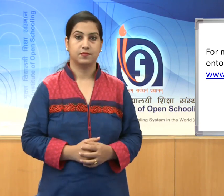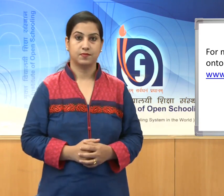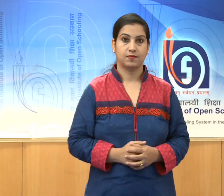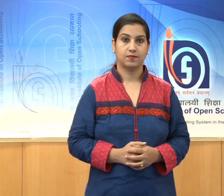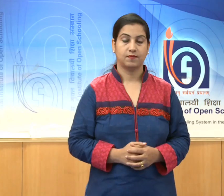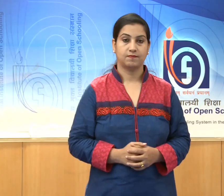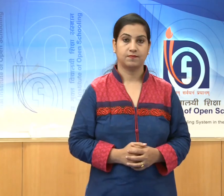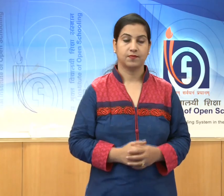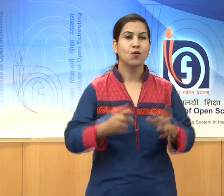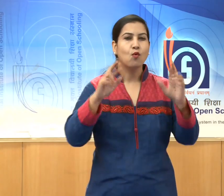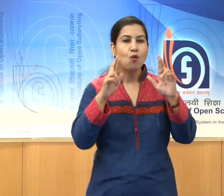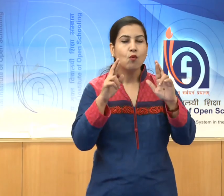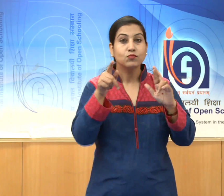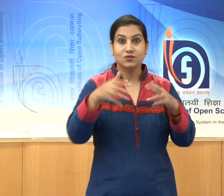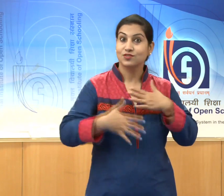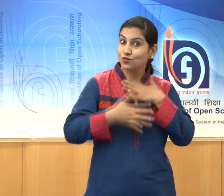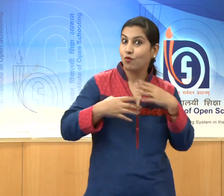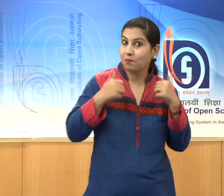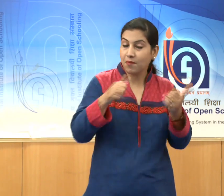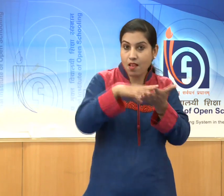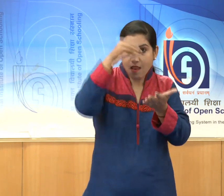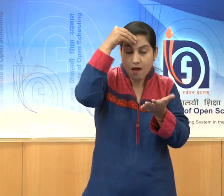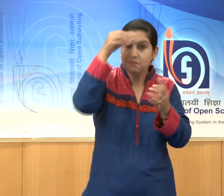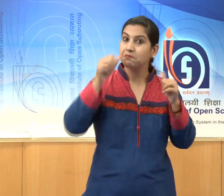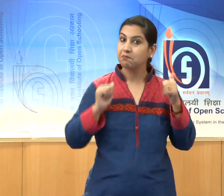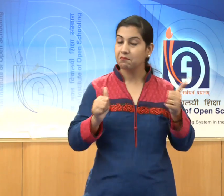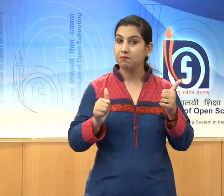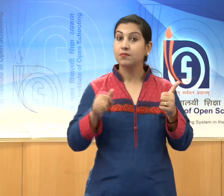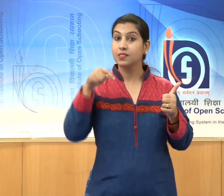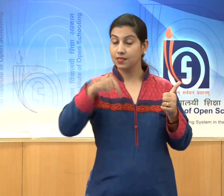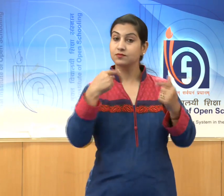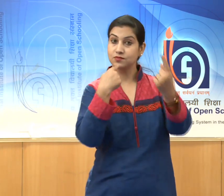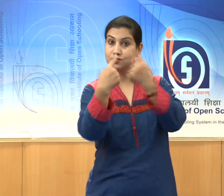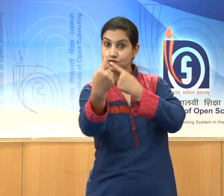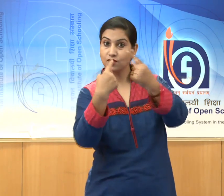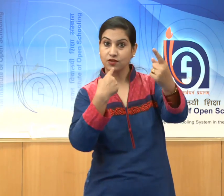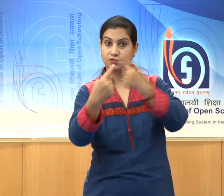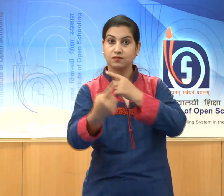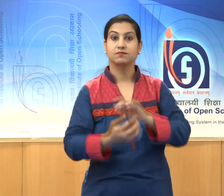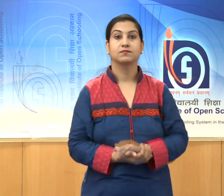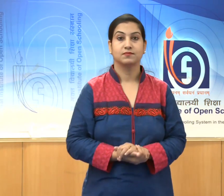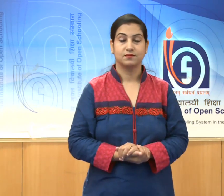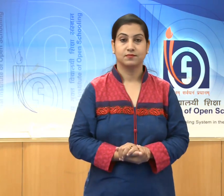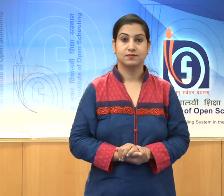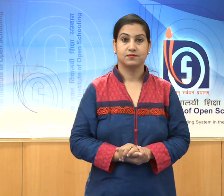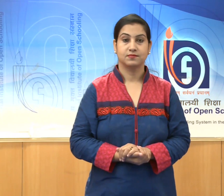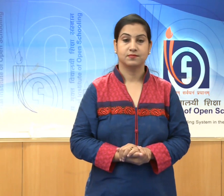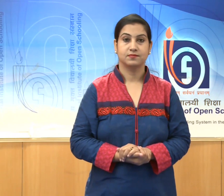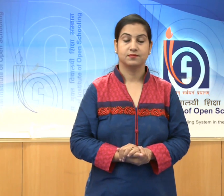Hopefully, you have enjoyed these discussions and I thank you